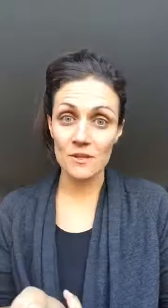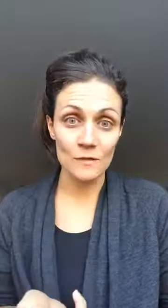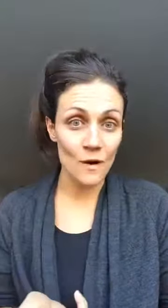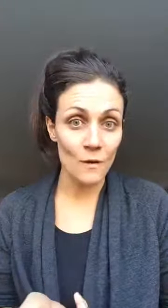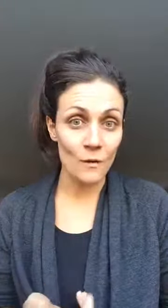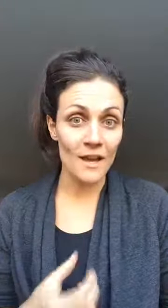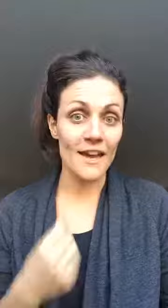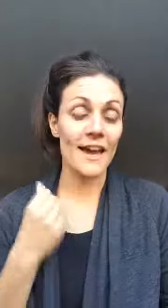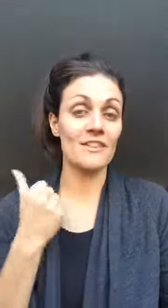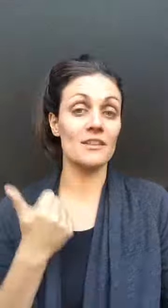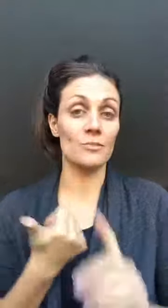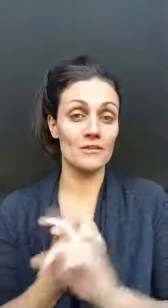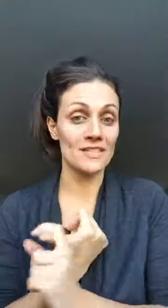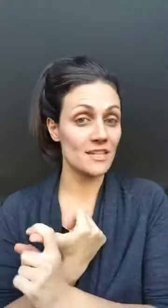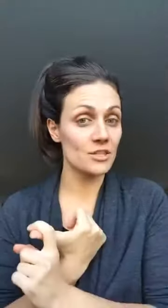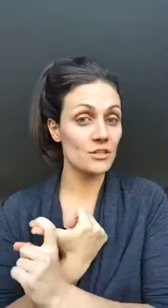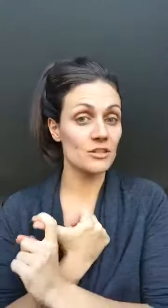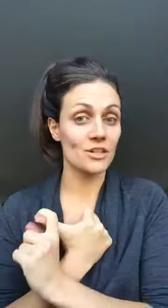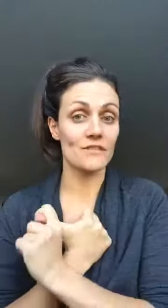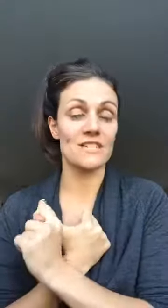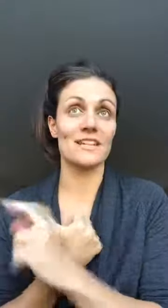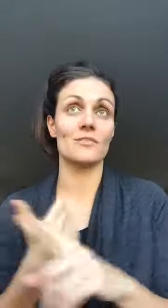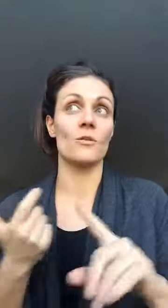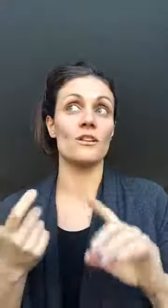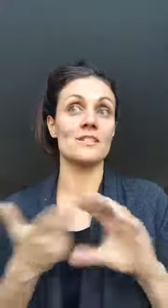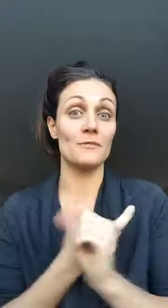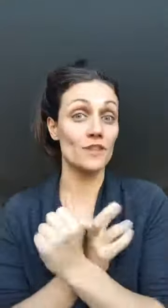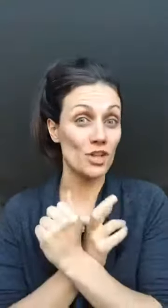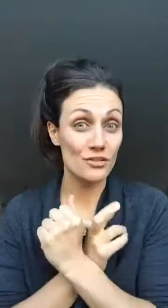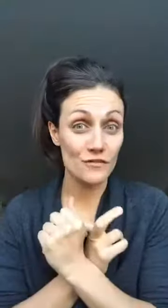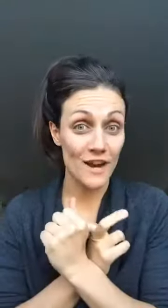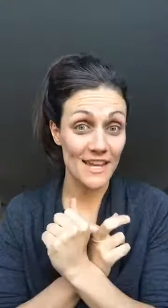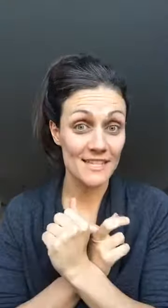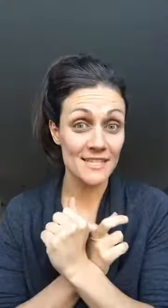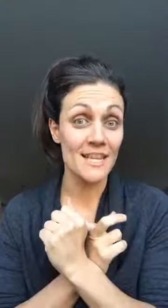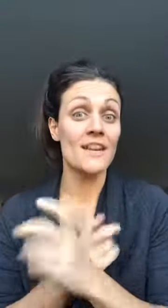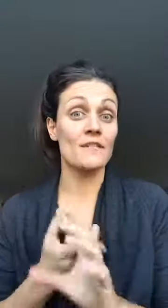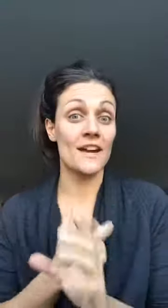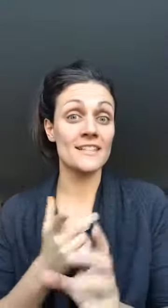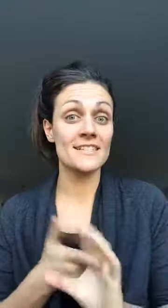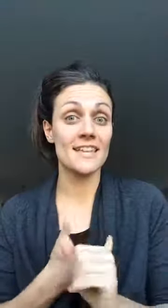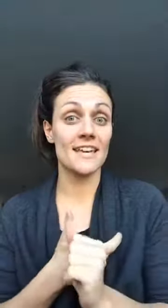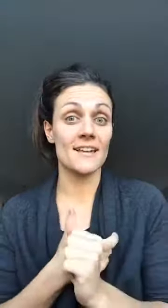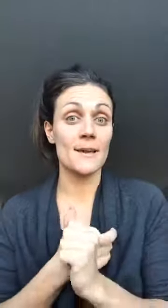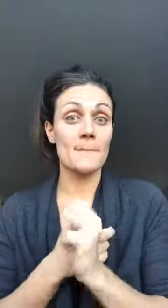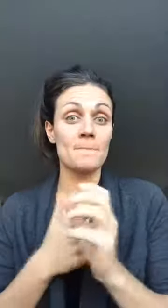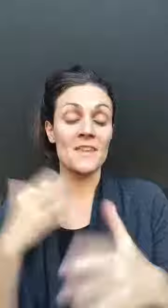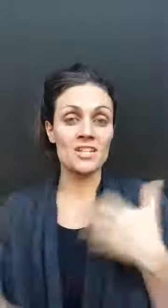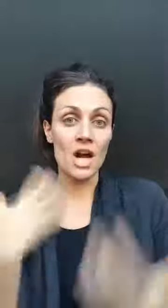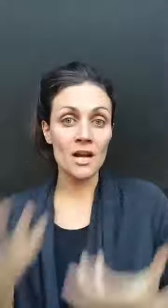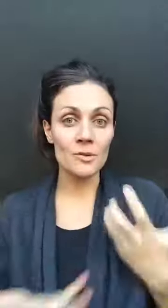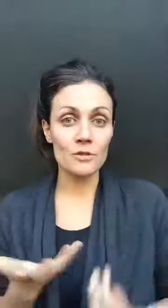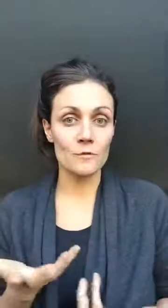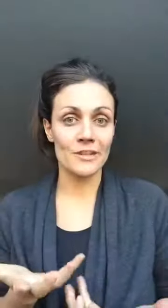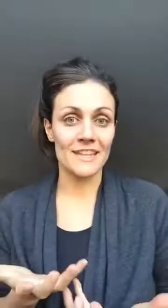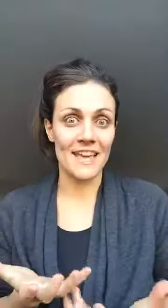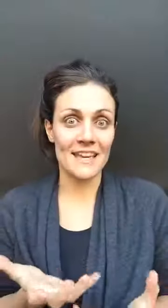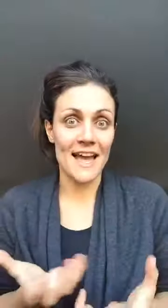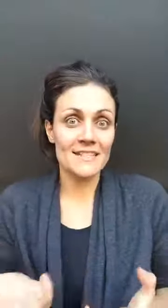you know have either previously done your services or some of your close friends friends that can talk about you freely and ask